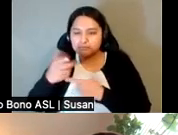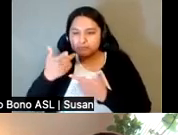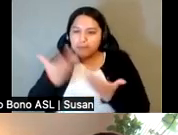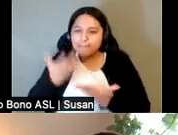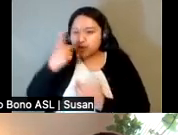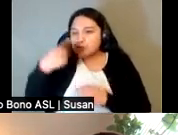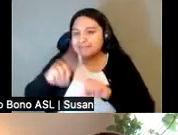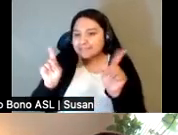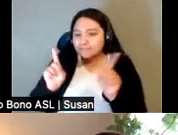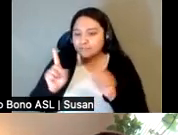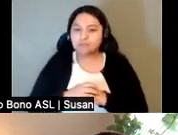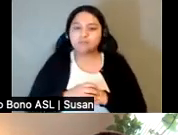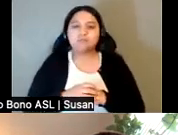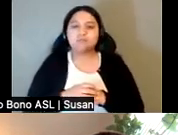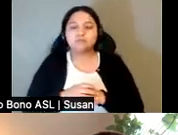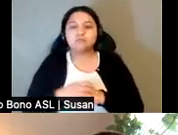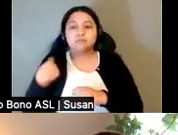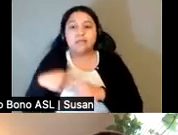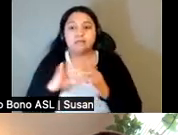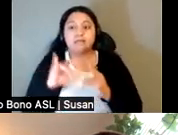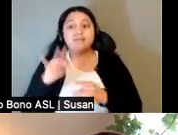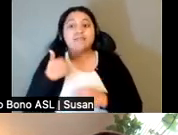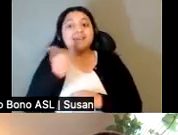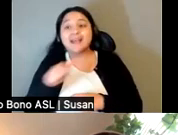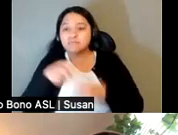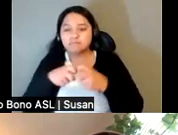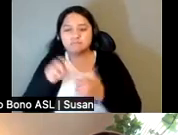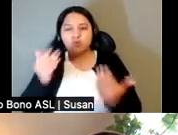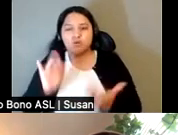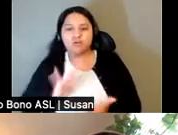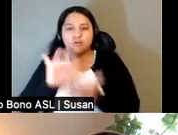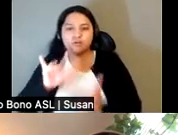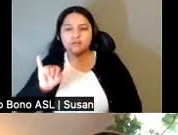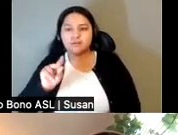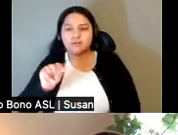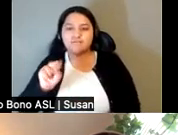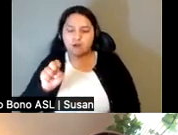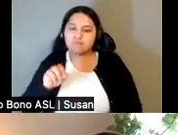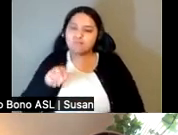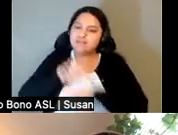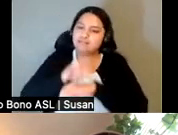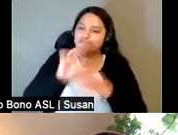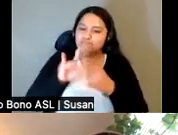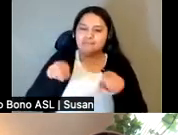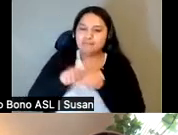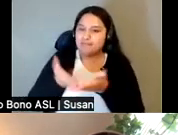coordinadora de logísticas. If you have any trouble, please contact the logistics coordinator, Yvonne.